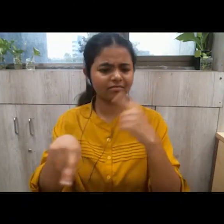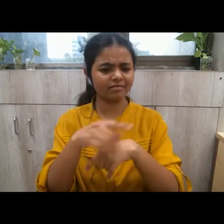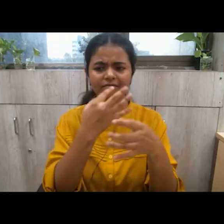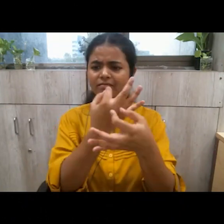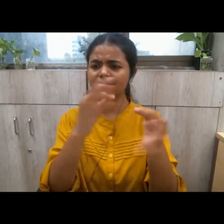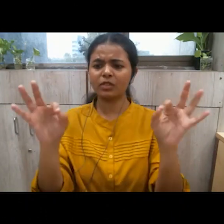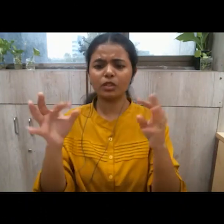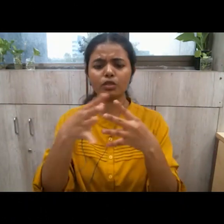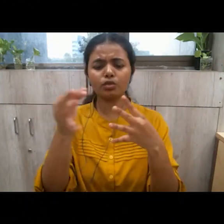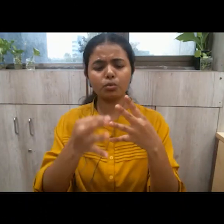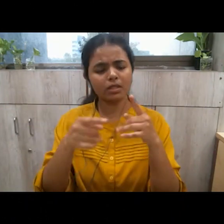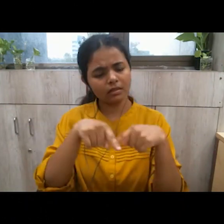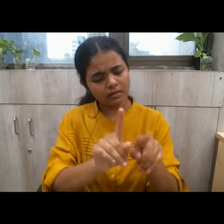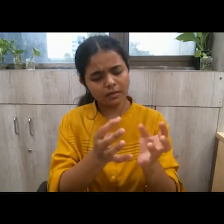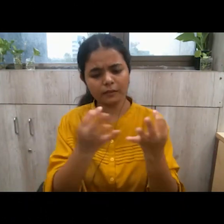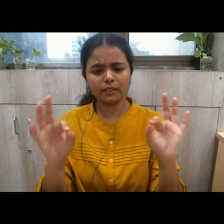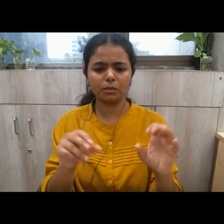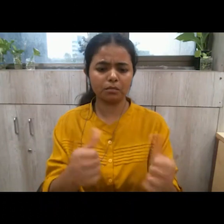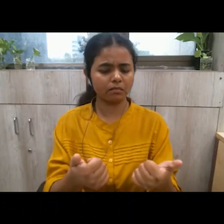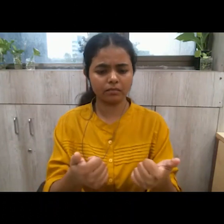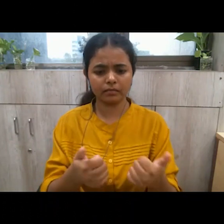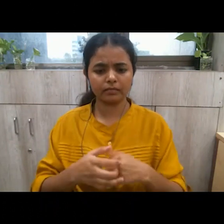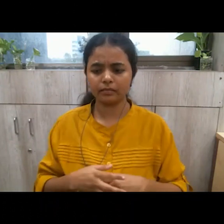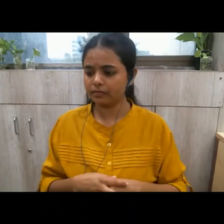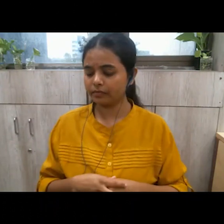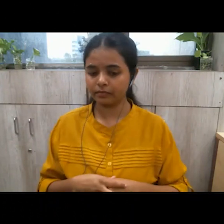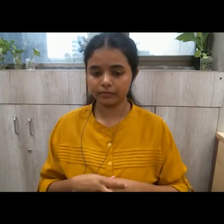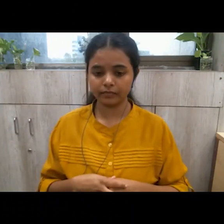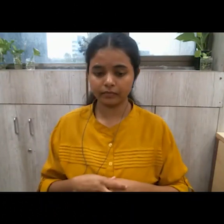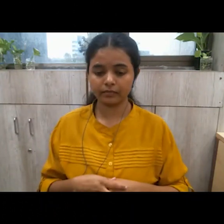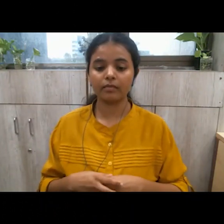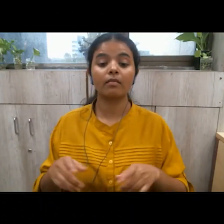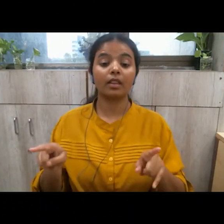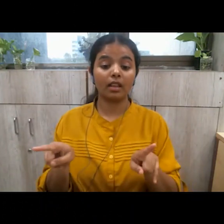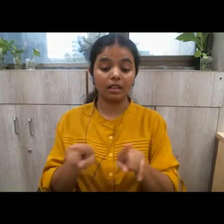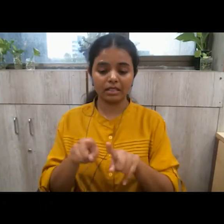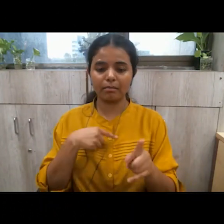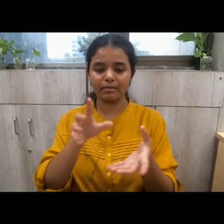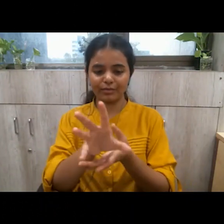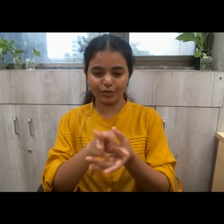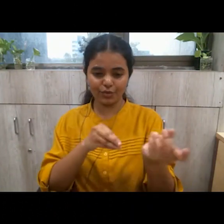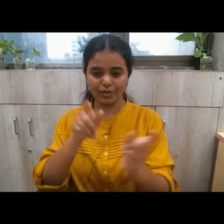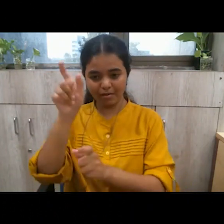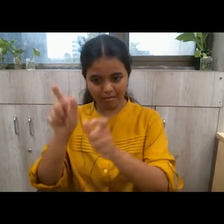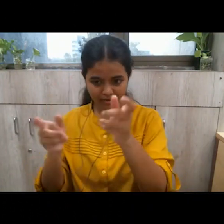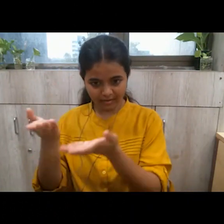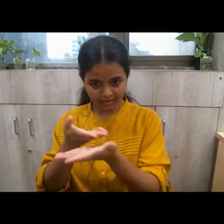has the freedom of choice to hold an opinion even if a thief or a robber